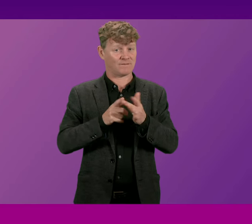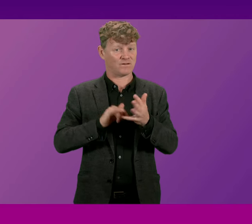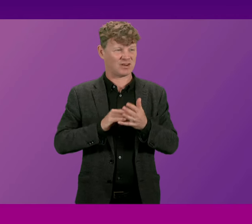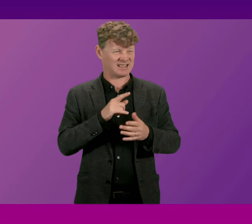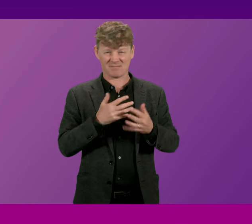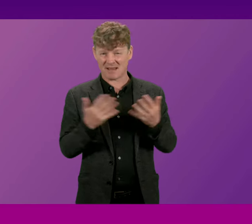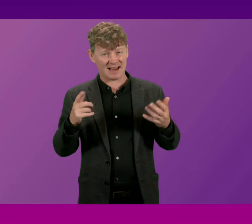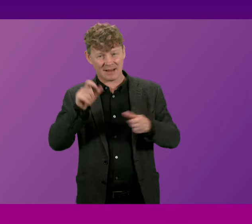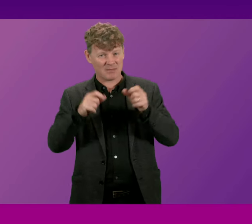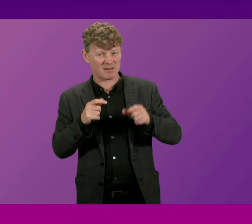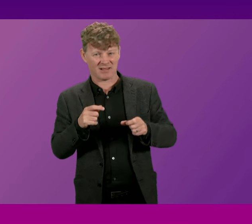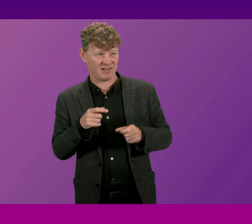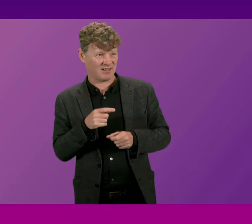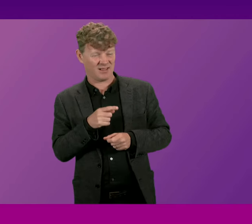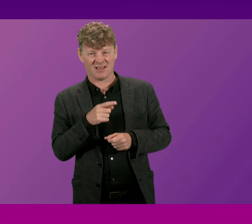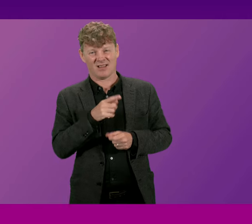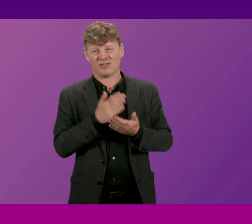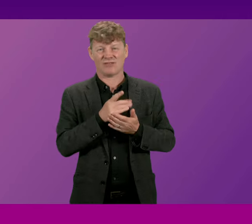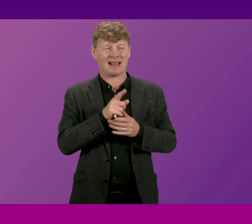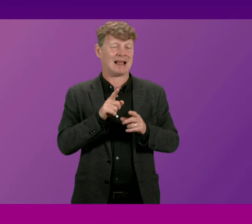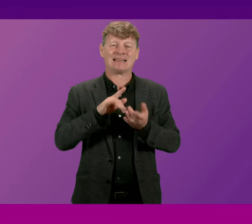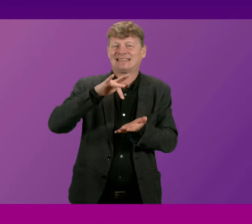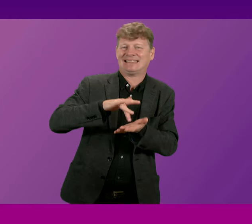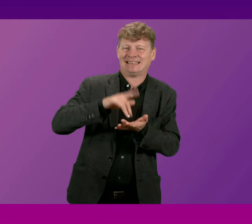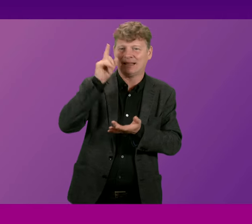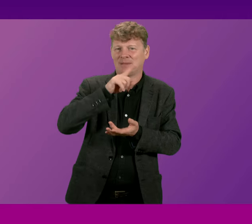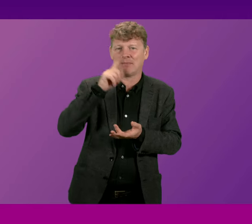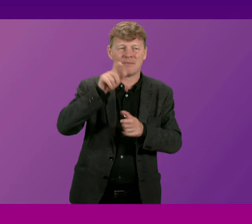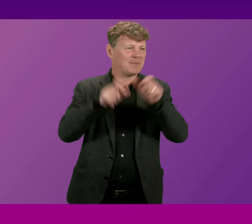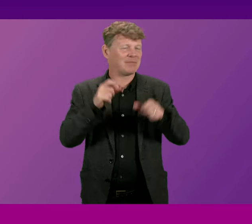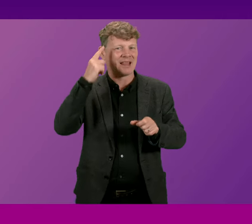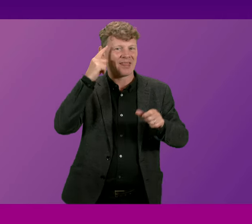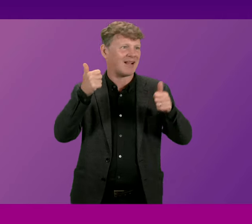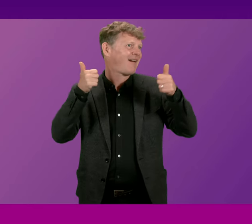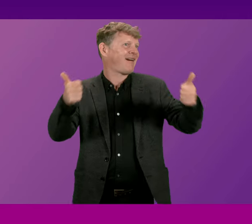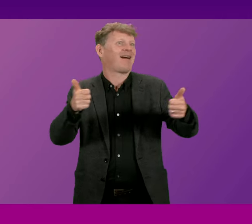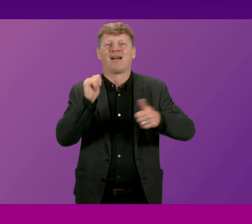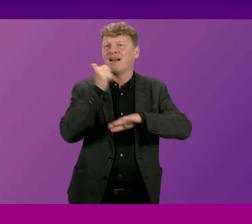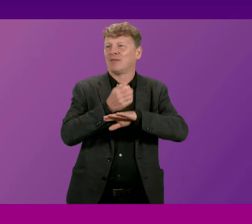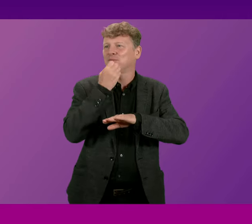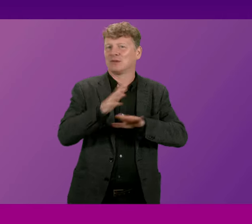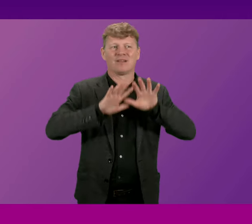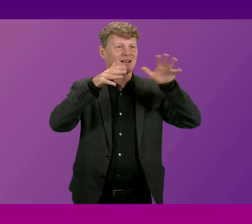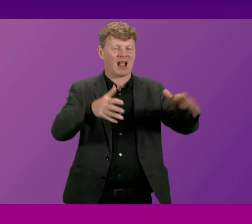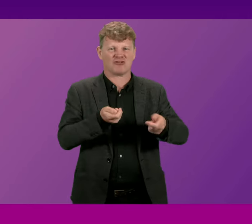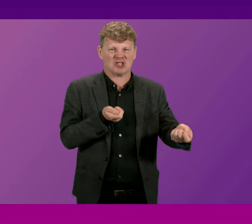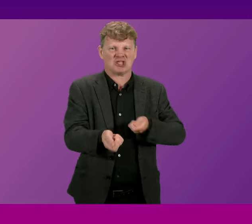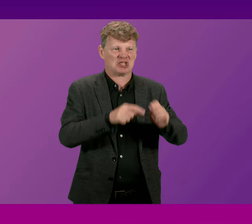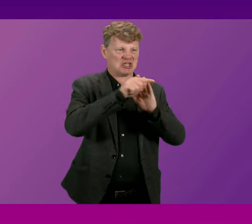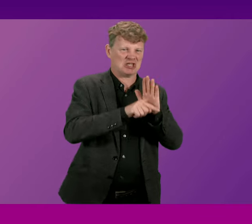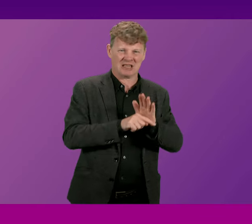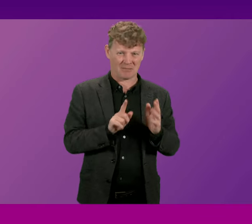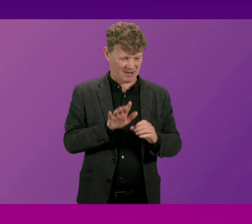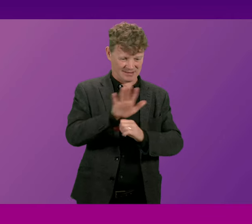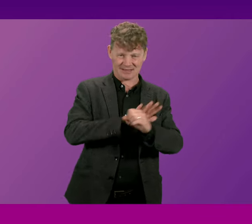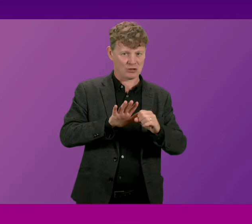yet another example of urban do-gooders imposing their sanitised over-regulated idea of the countryside on already fragile